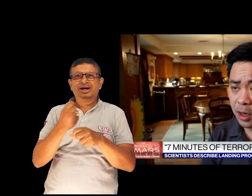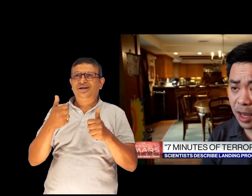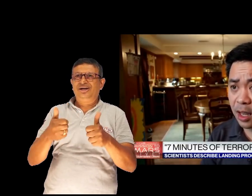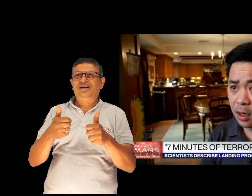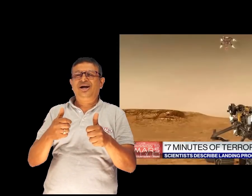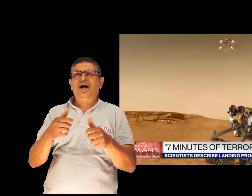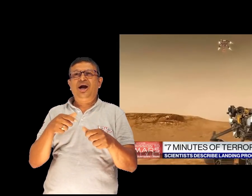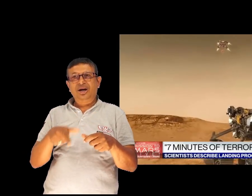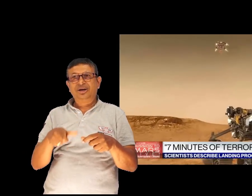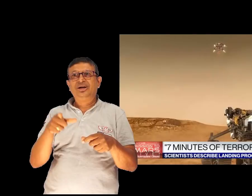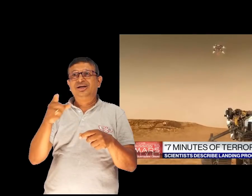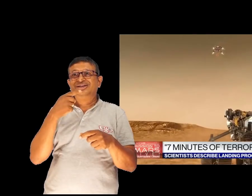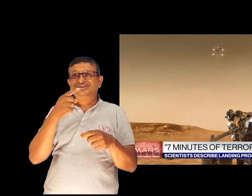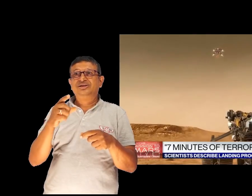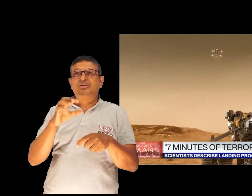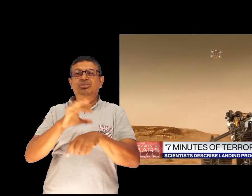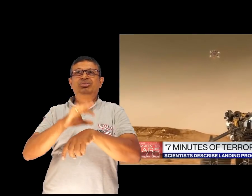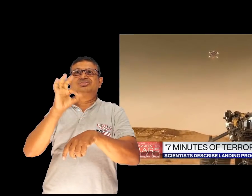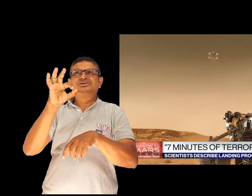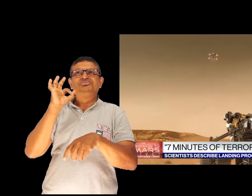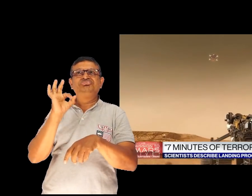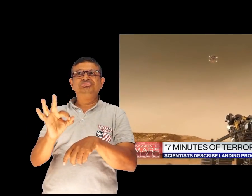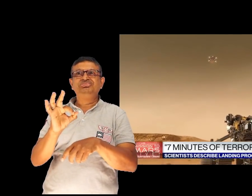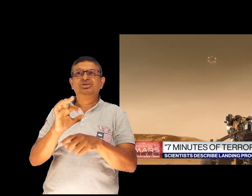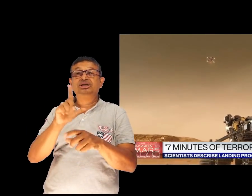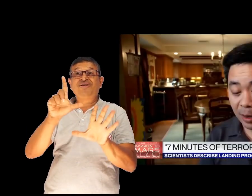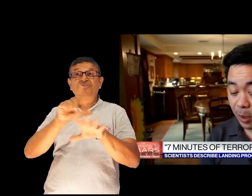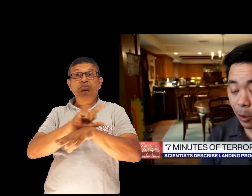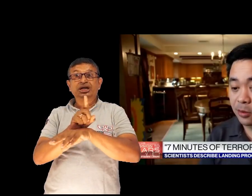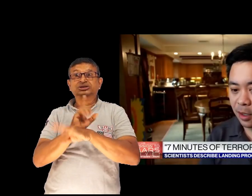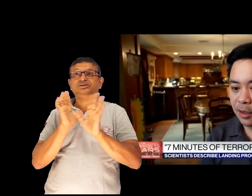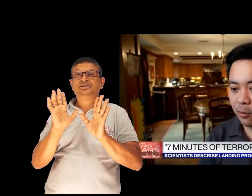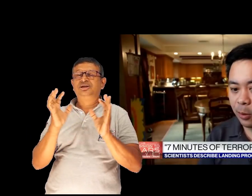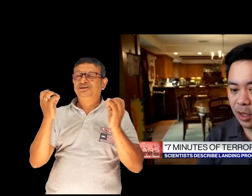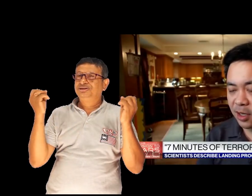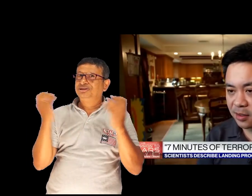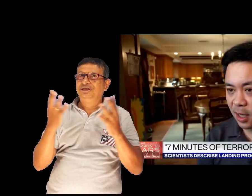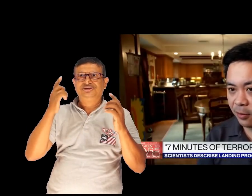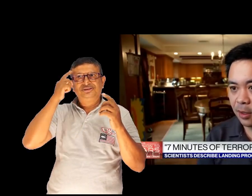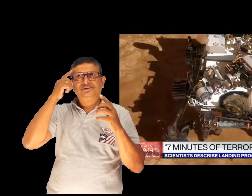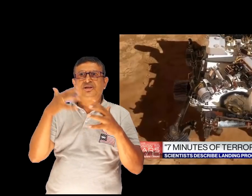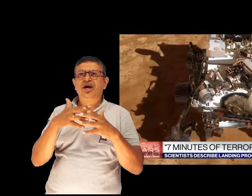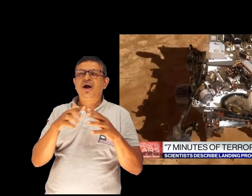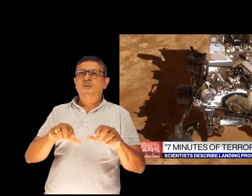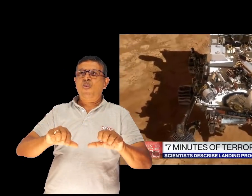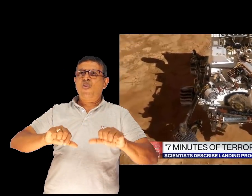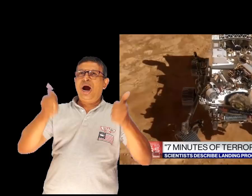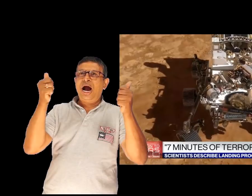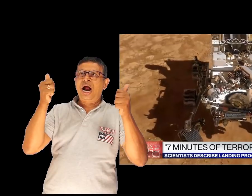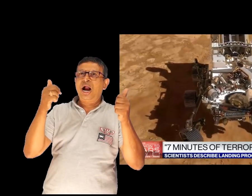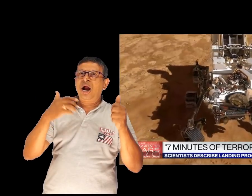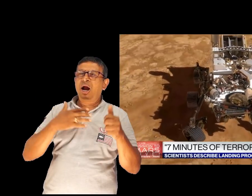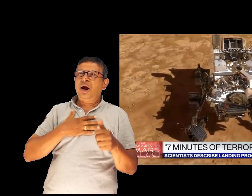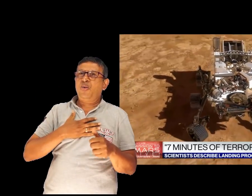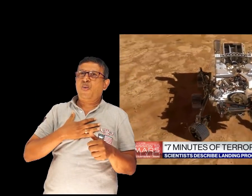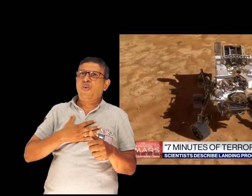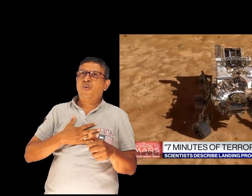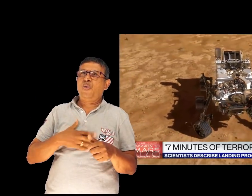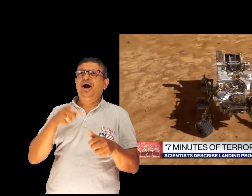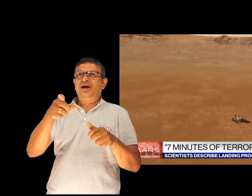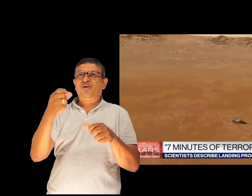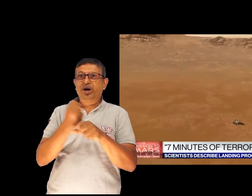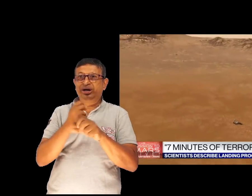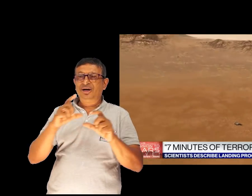that it will work again it'll certainly be a tremendous relief for my team and me personally when we touch down safely and we know that everyone's depending on us